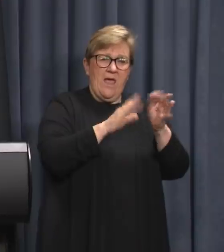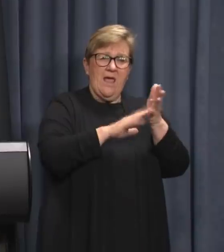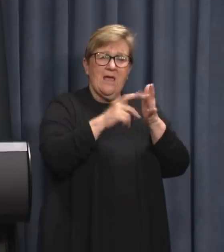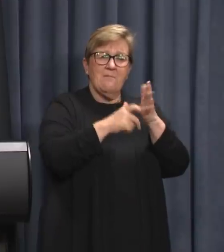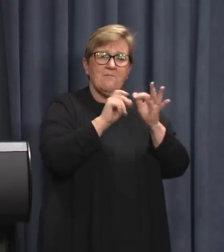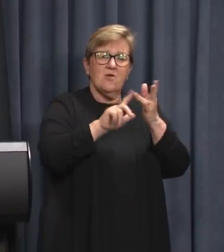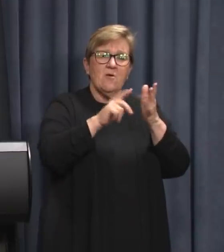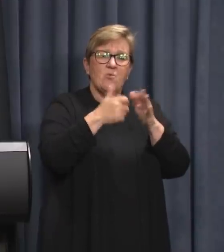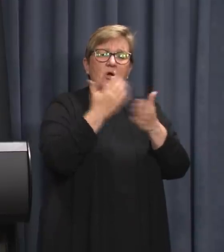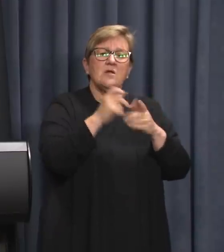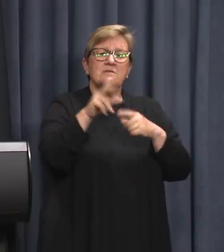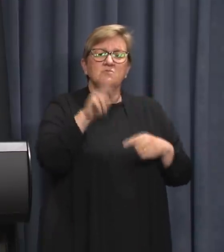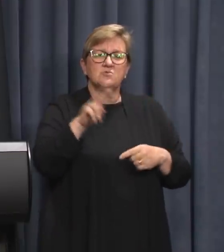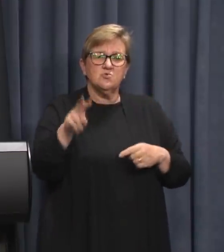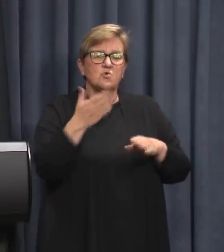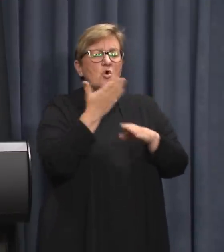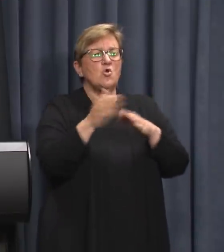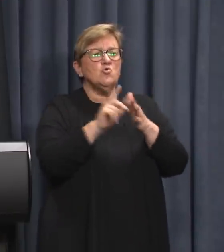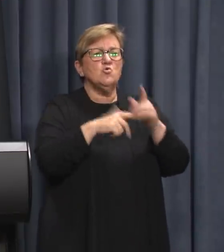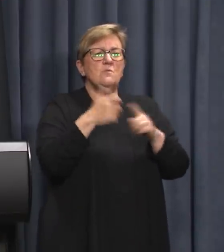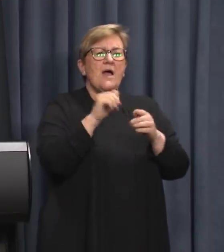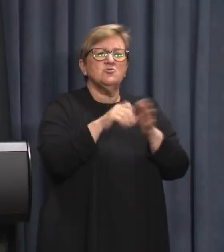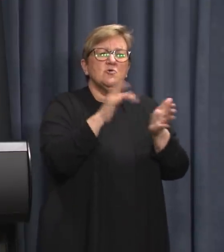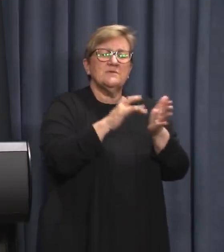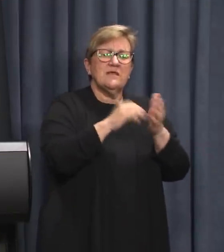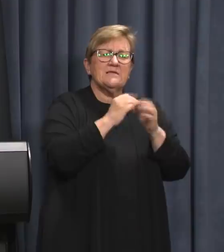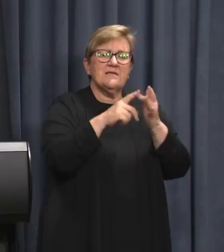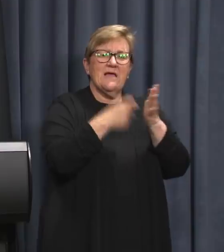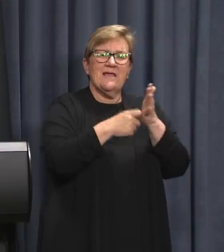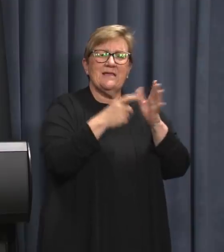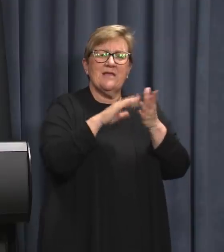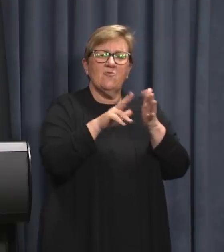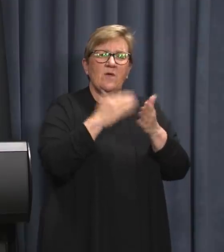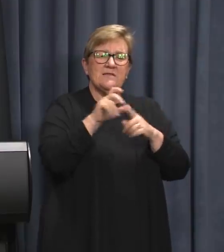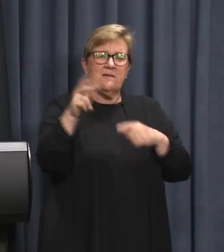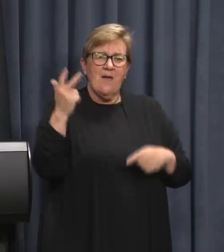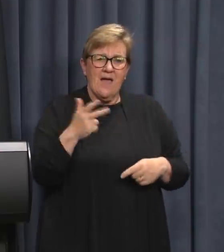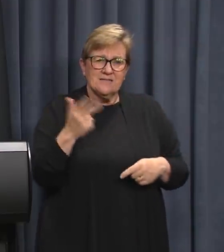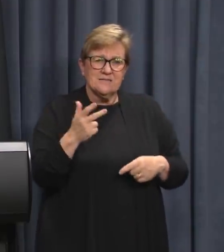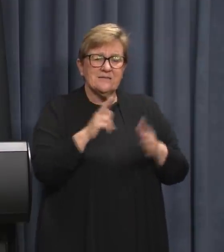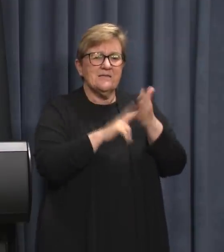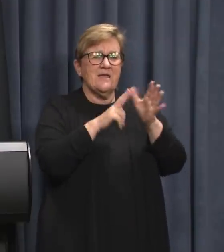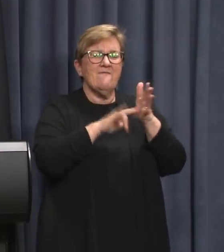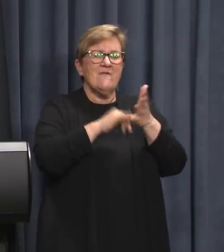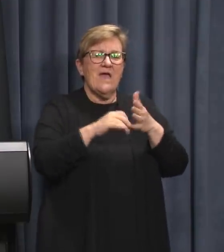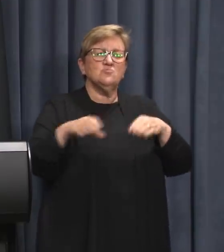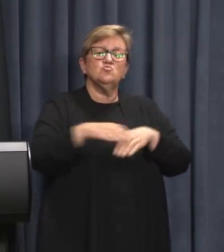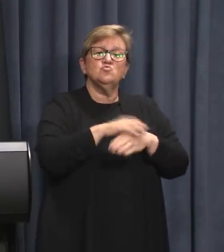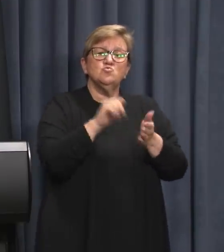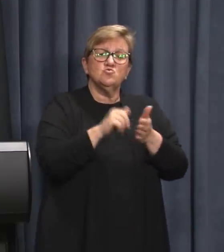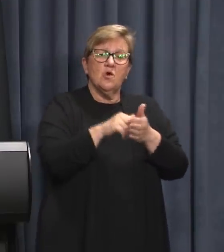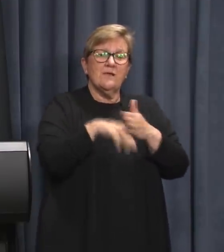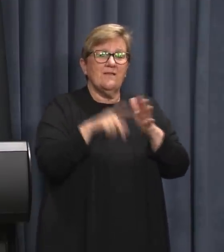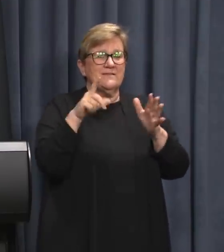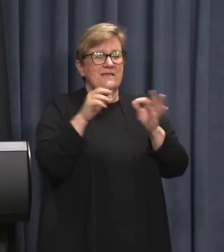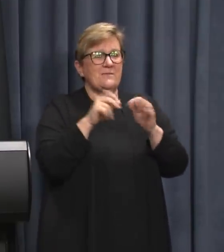December 22, New Park Shopping Centre in Girraween on December 18, Vans Shoe Store in the